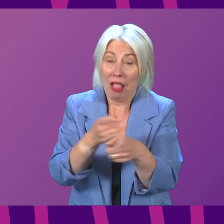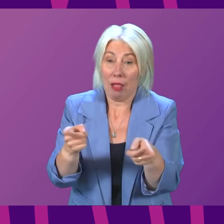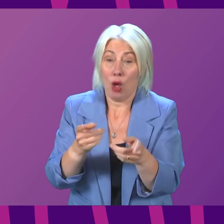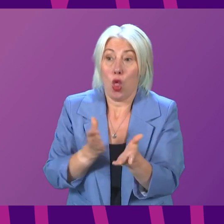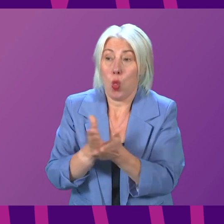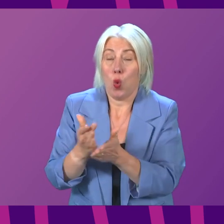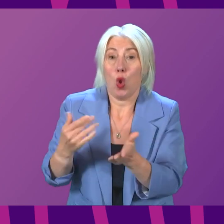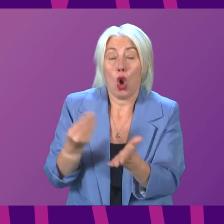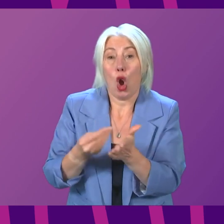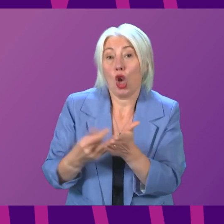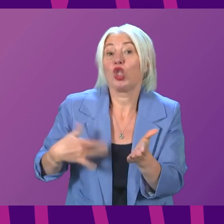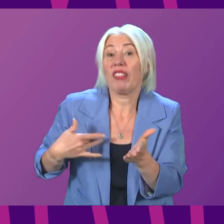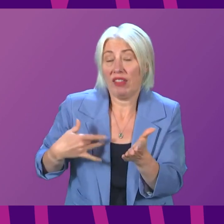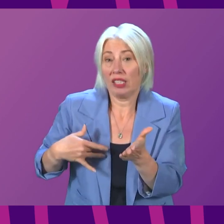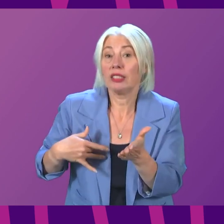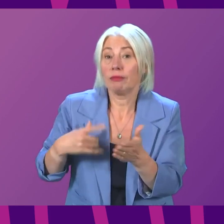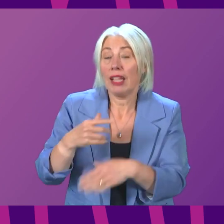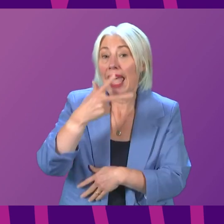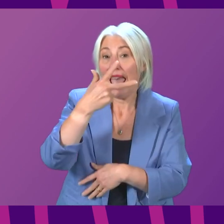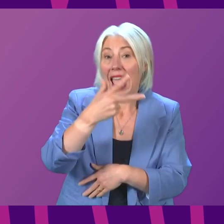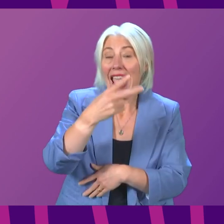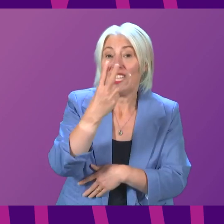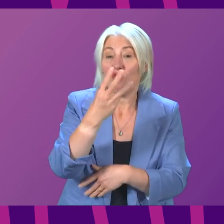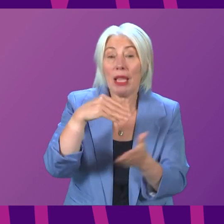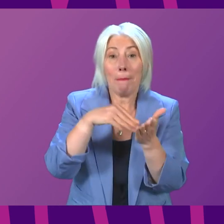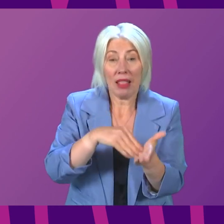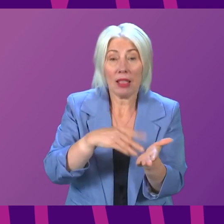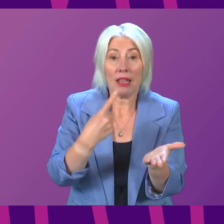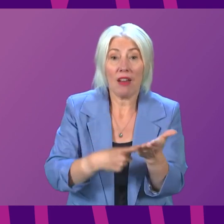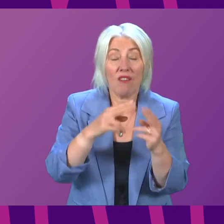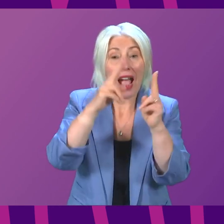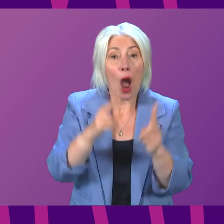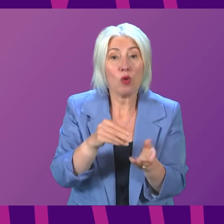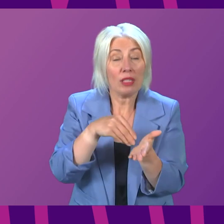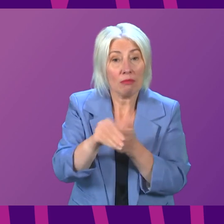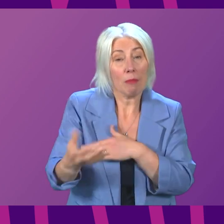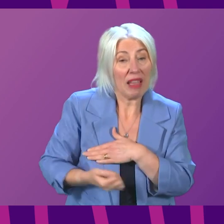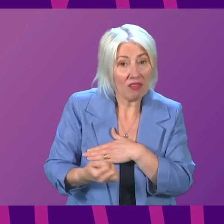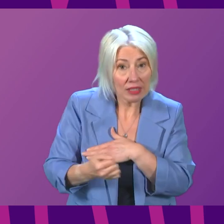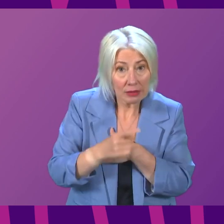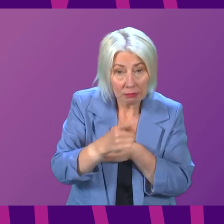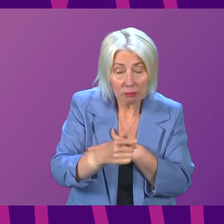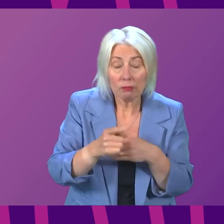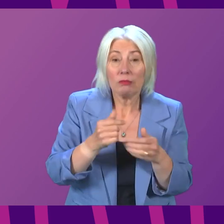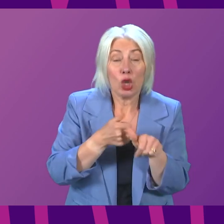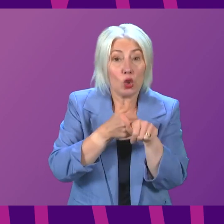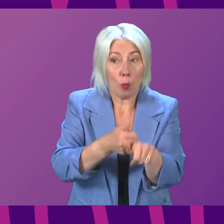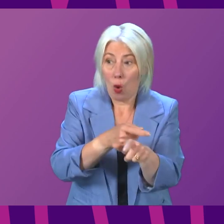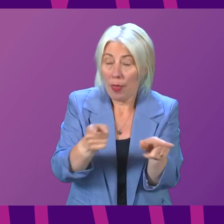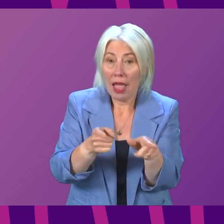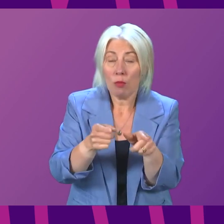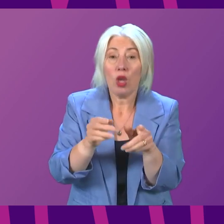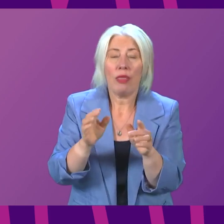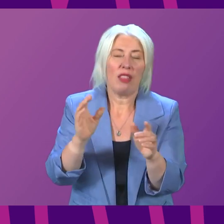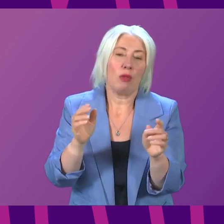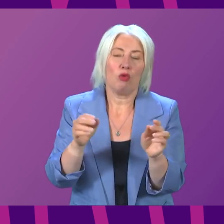cost of living. That includes £83 million for discretionary housing payments. That helps to support the mitigation of the